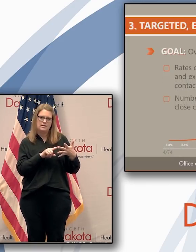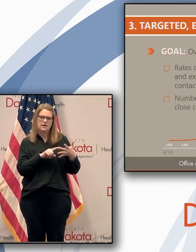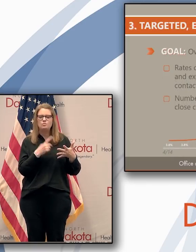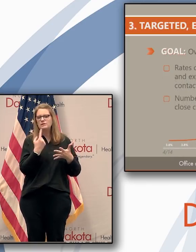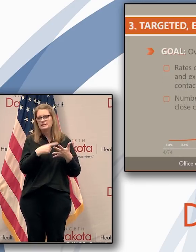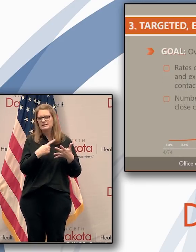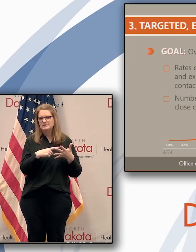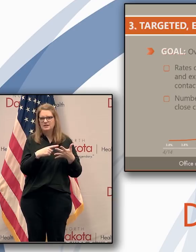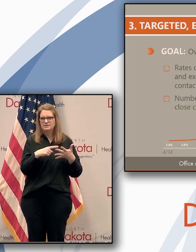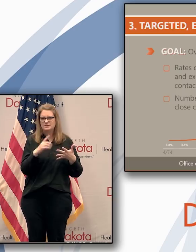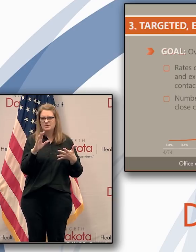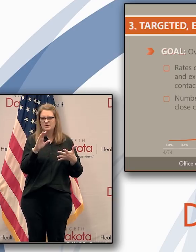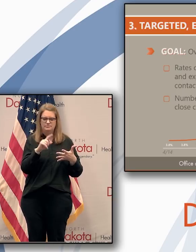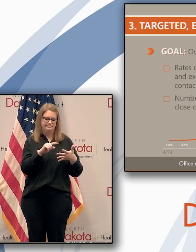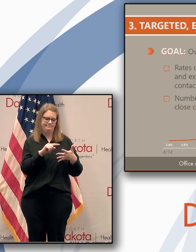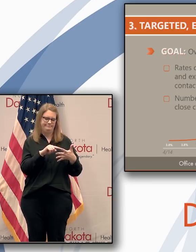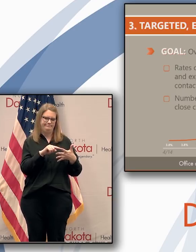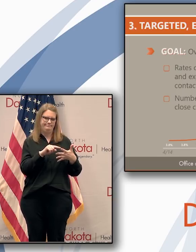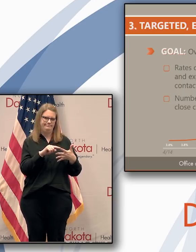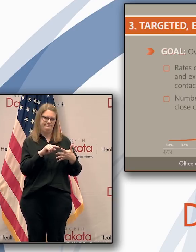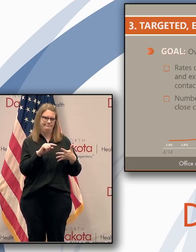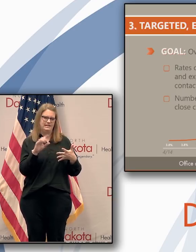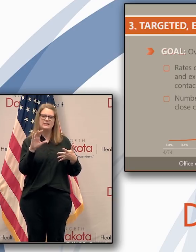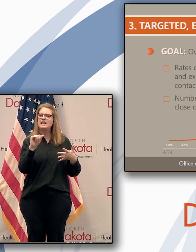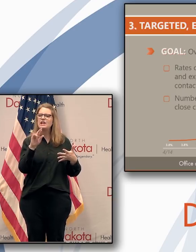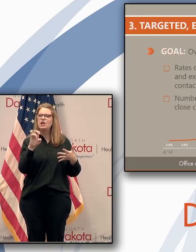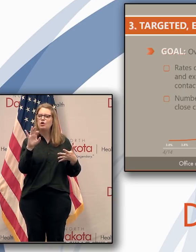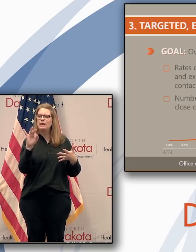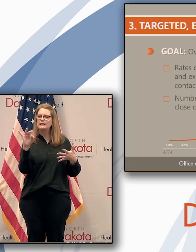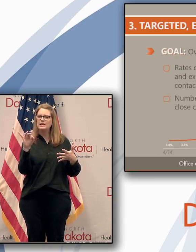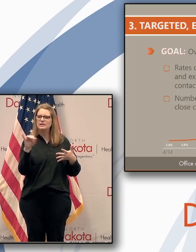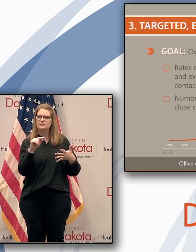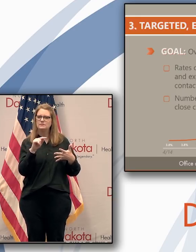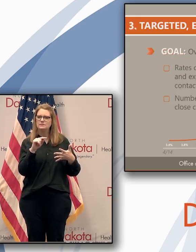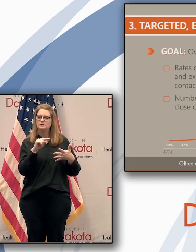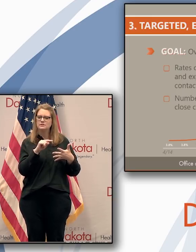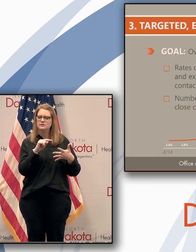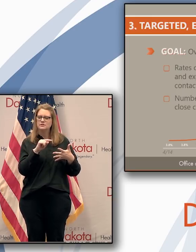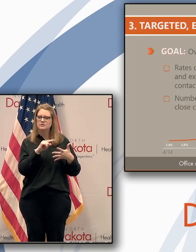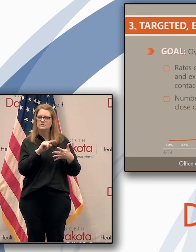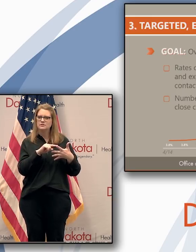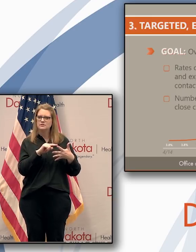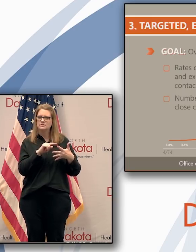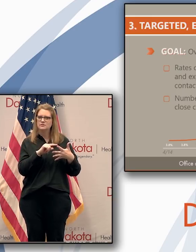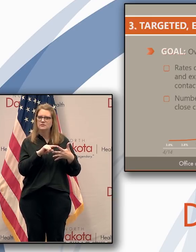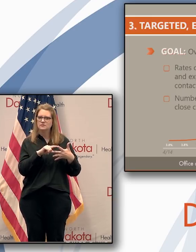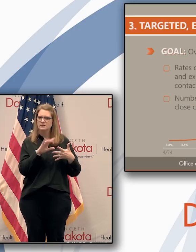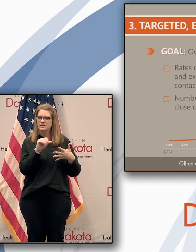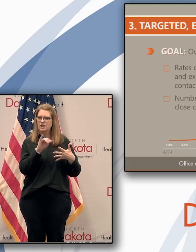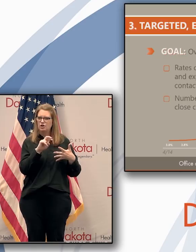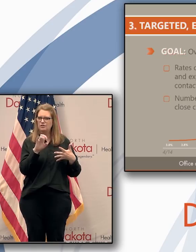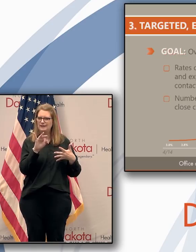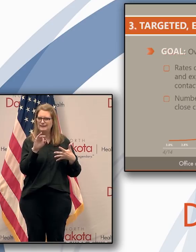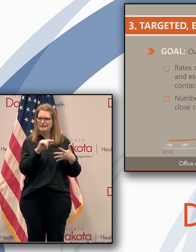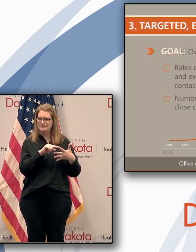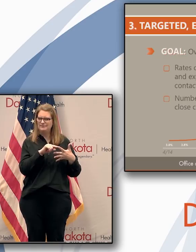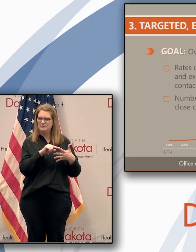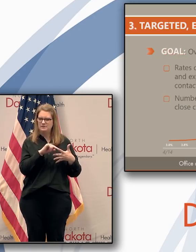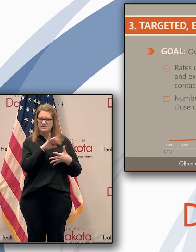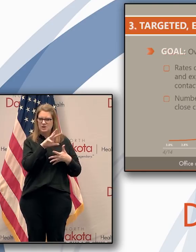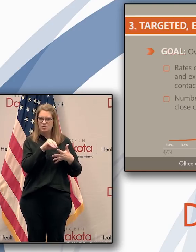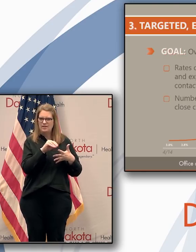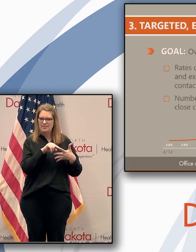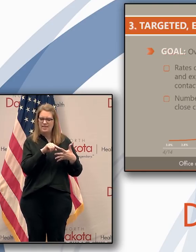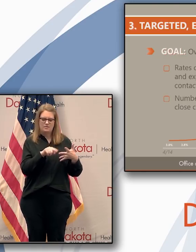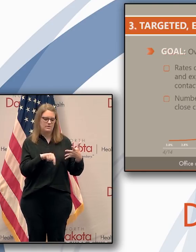19, but that's another, another, the mobile applications is another part and technology to help us have robust contact tracing and infrastructure.